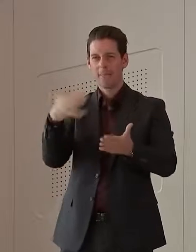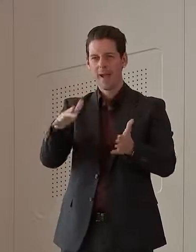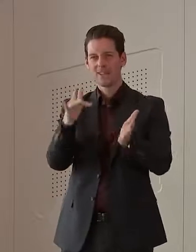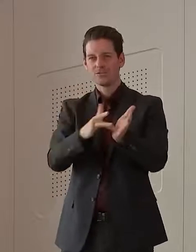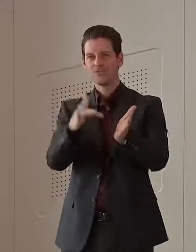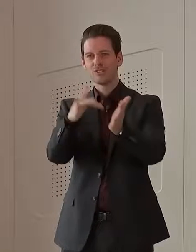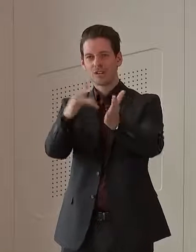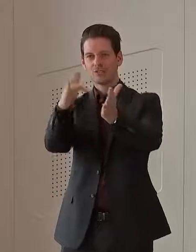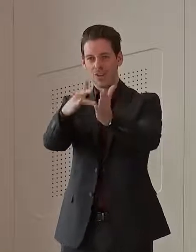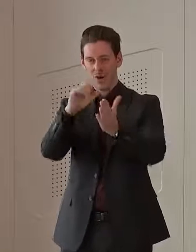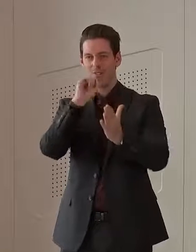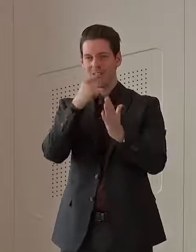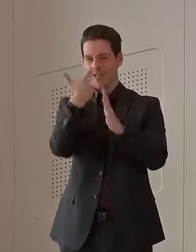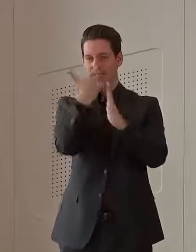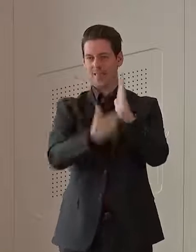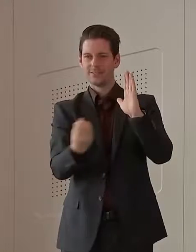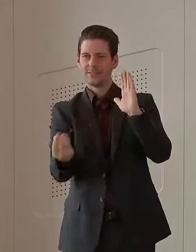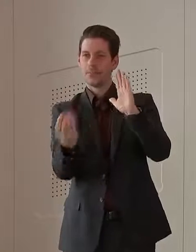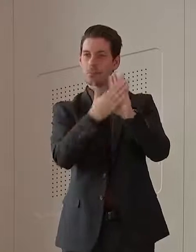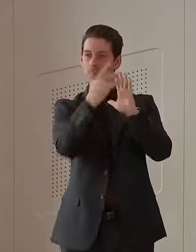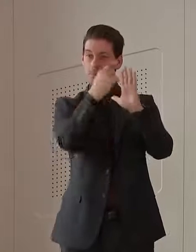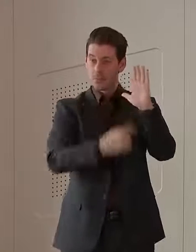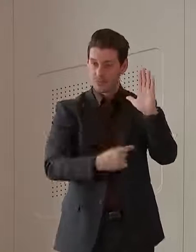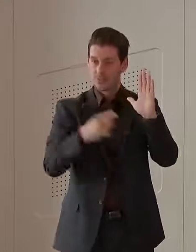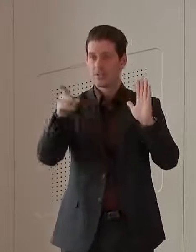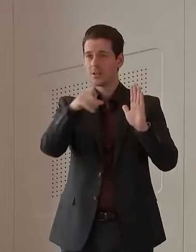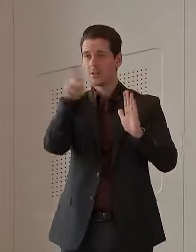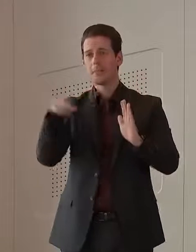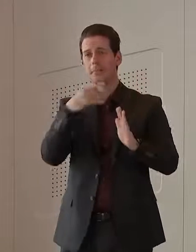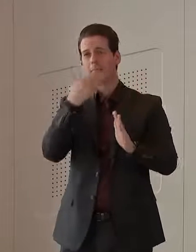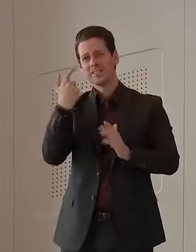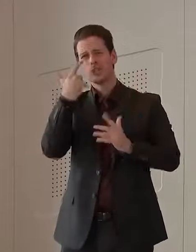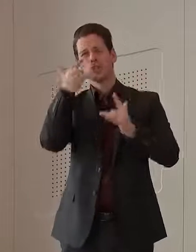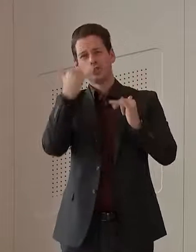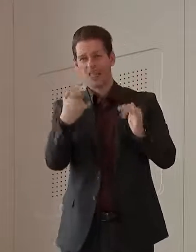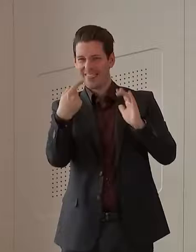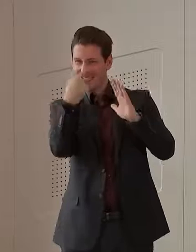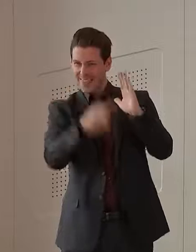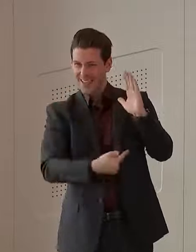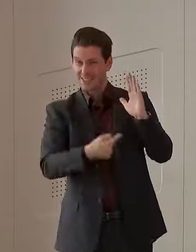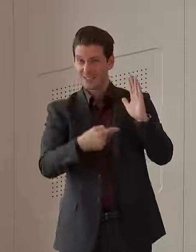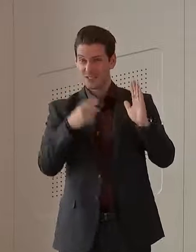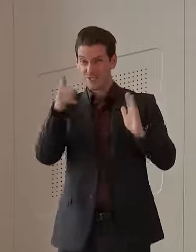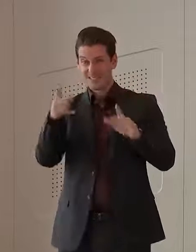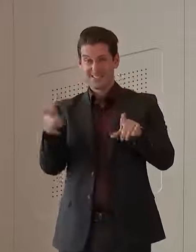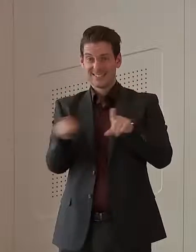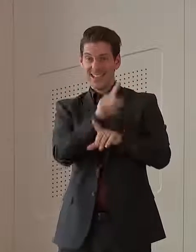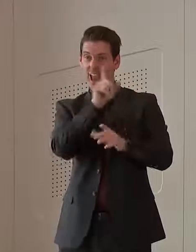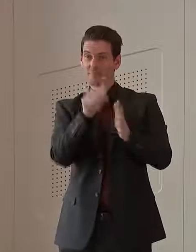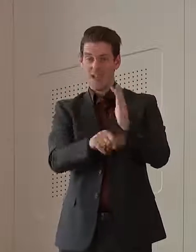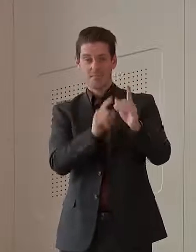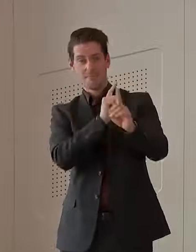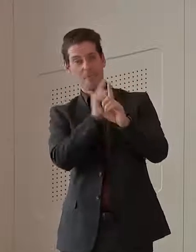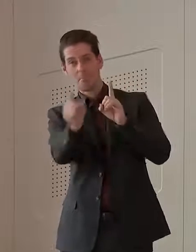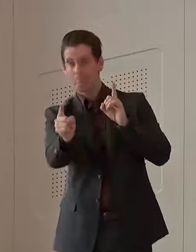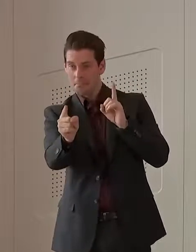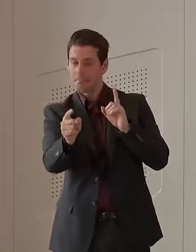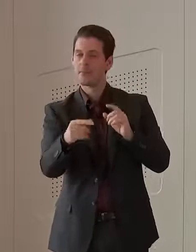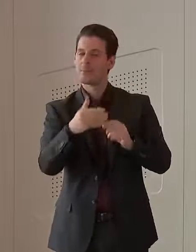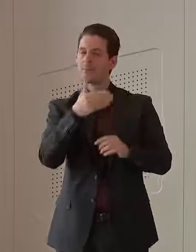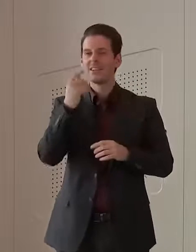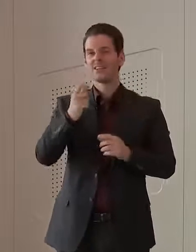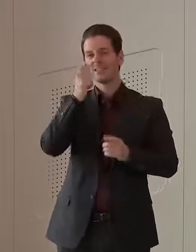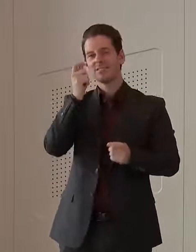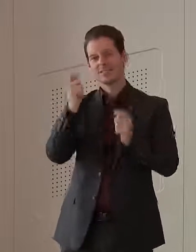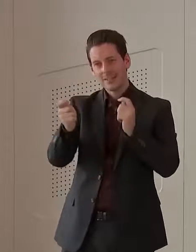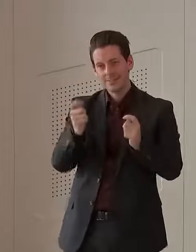people please to check those exposure sites and if they've been there during that relevant period to get tested and follow